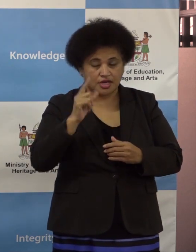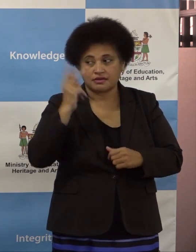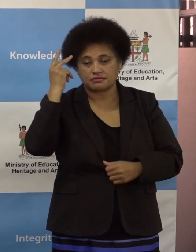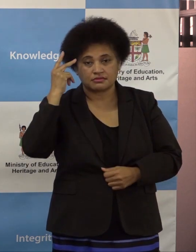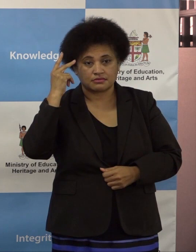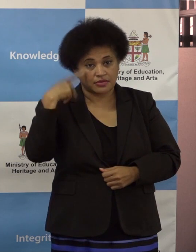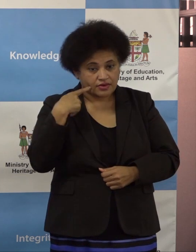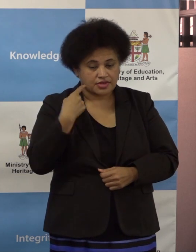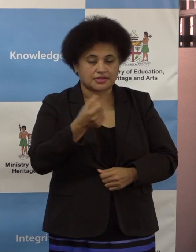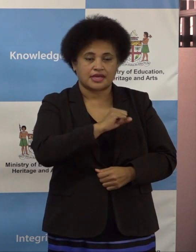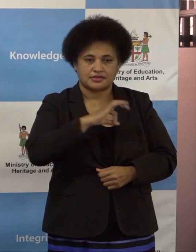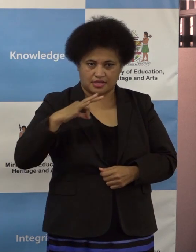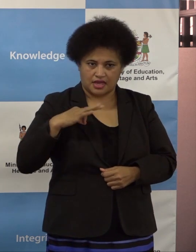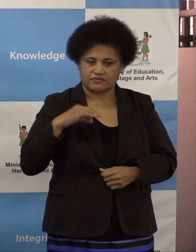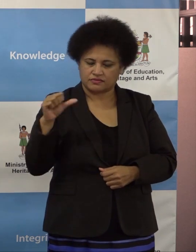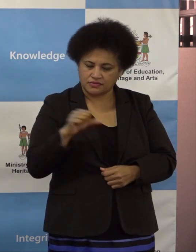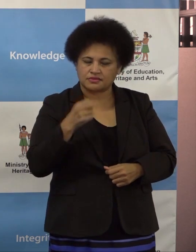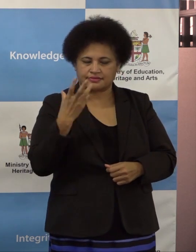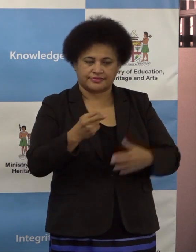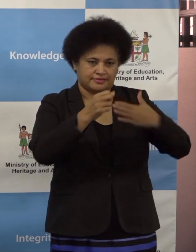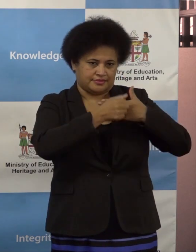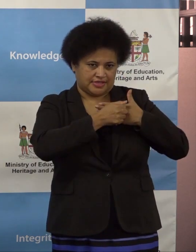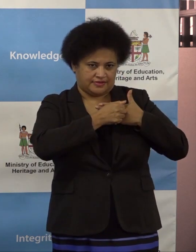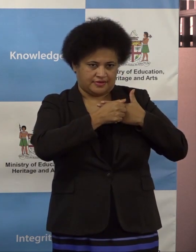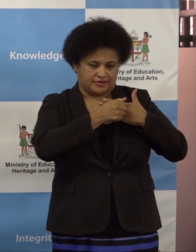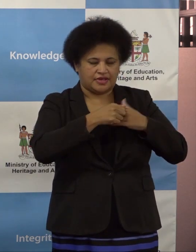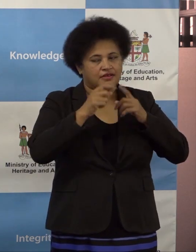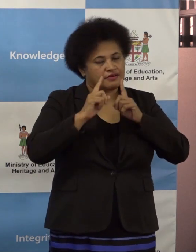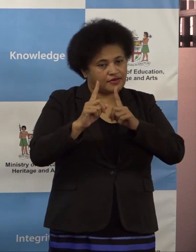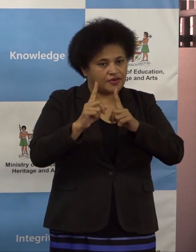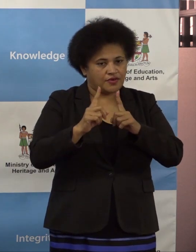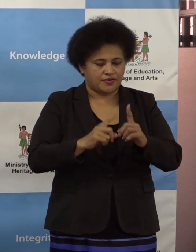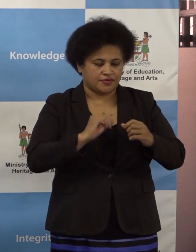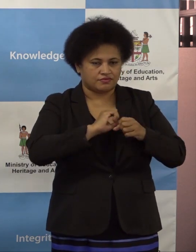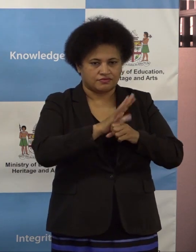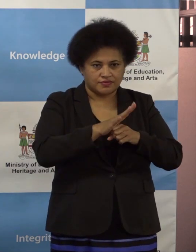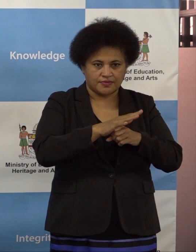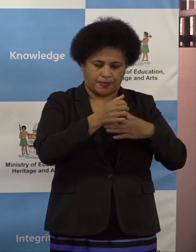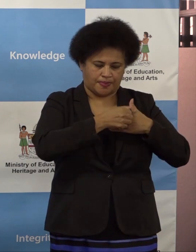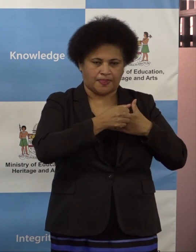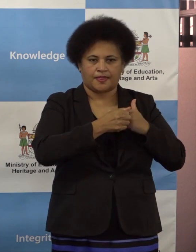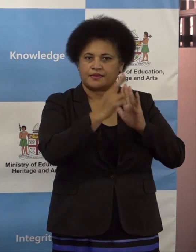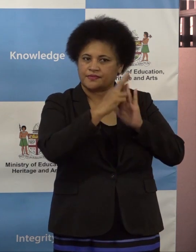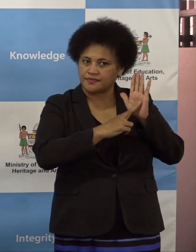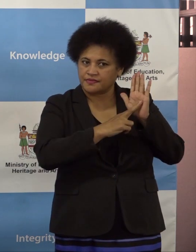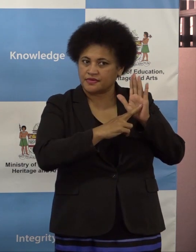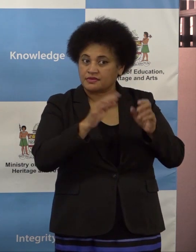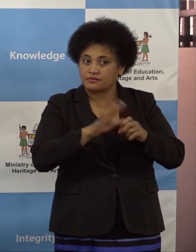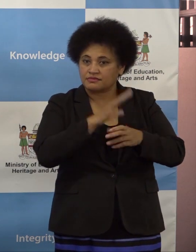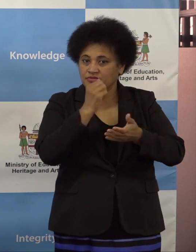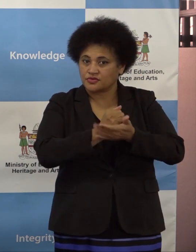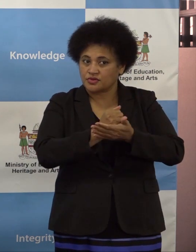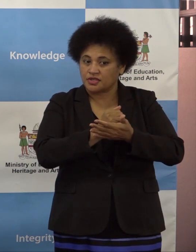environment that conforms to COVID-19 safety protocols to ensure that our students are cared